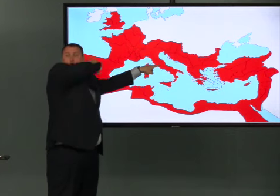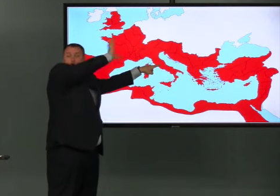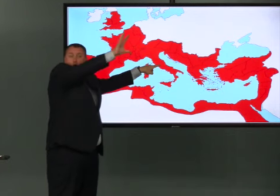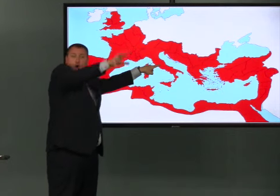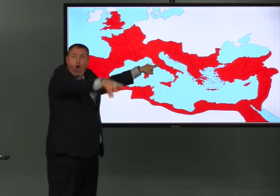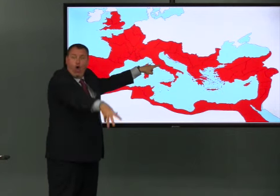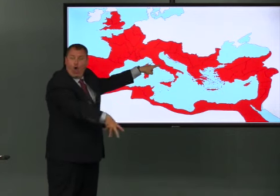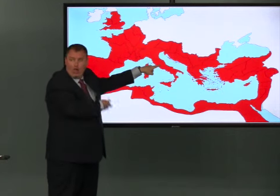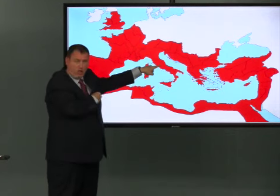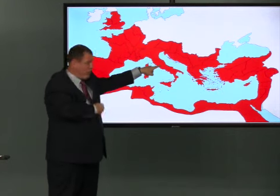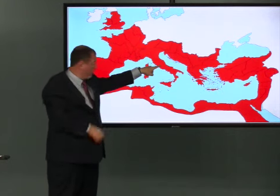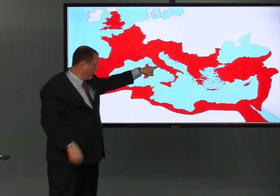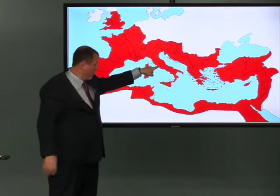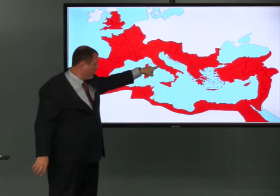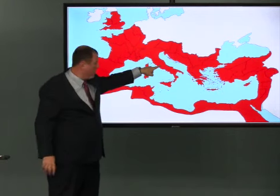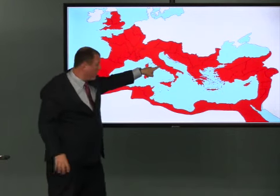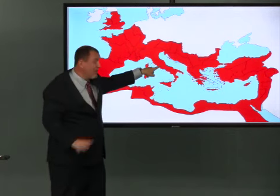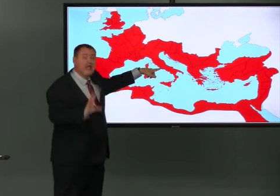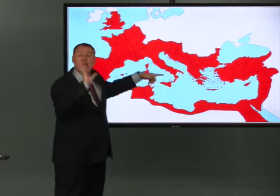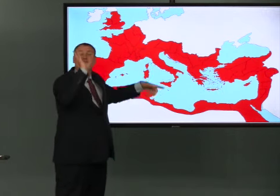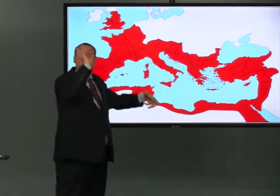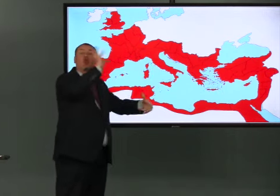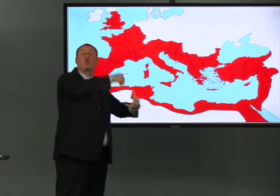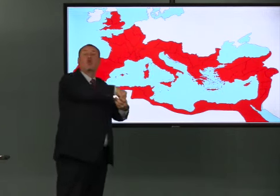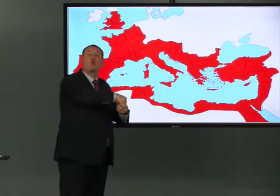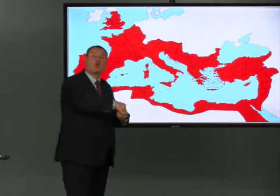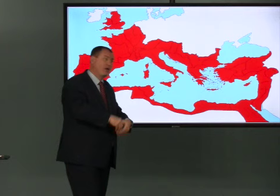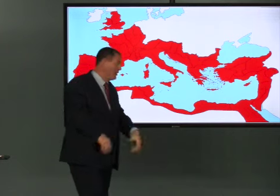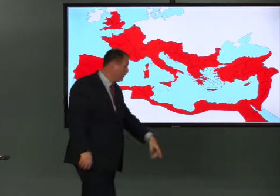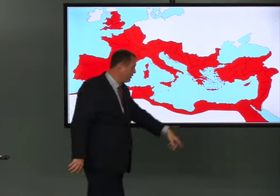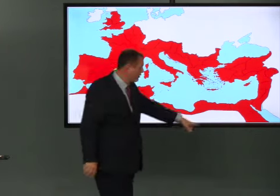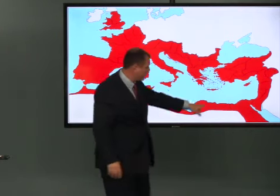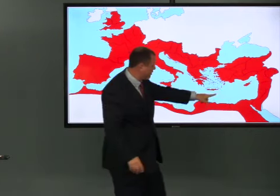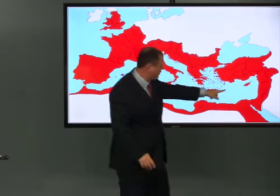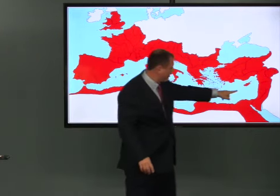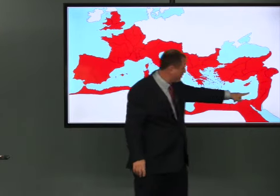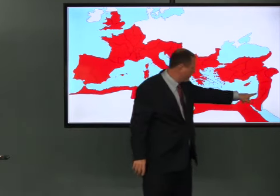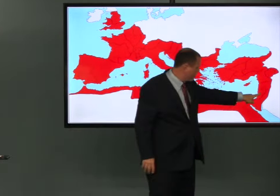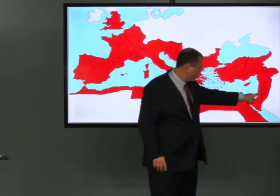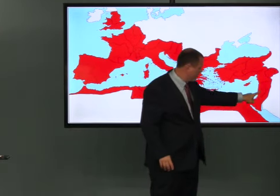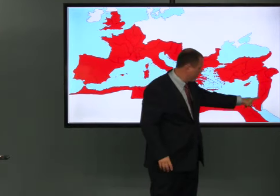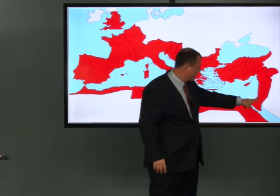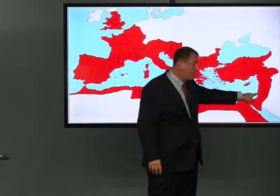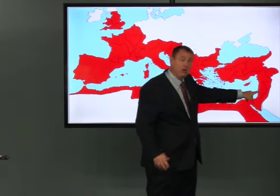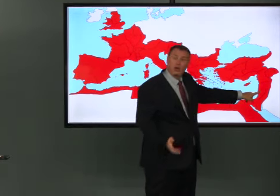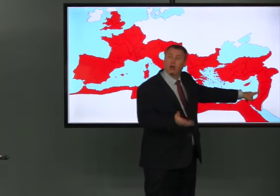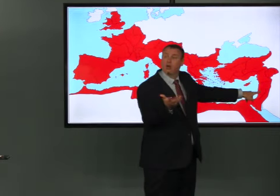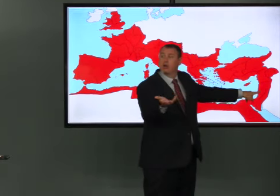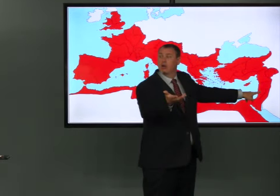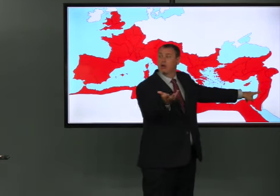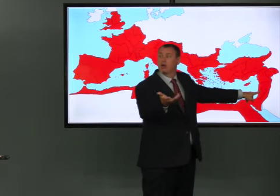but rome owned all of the areas in red including